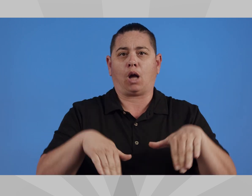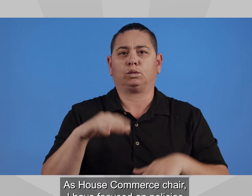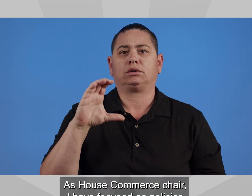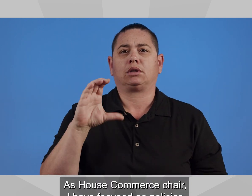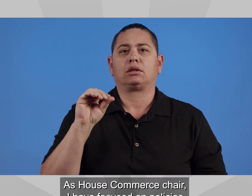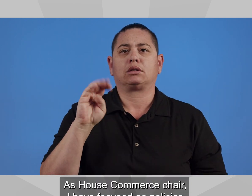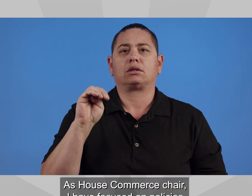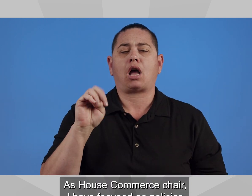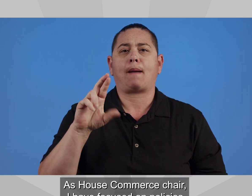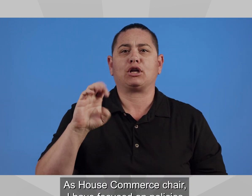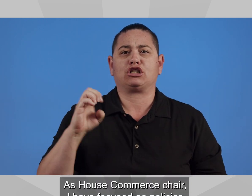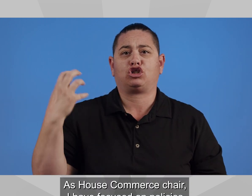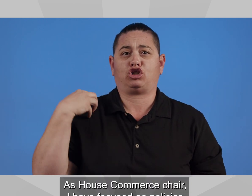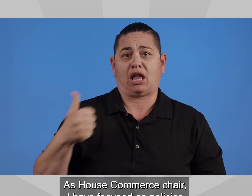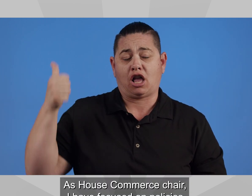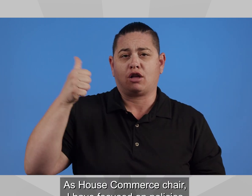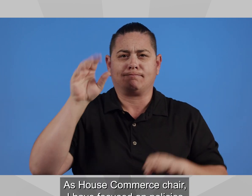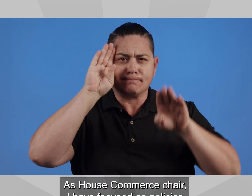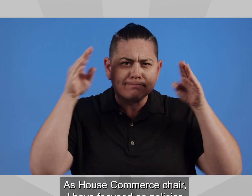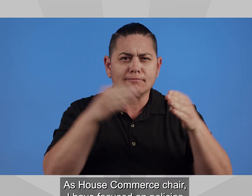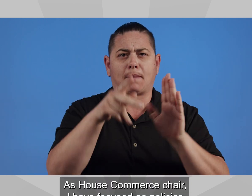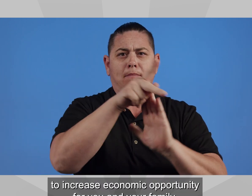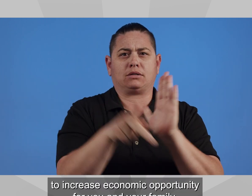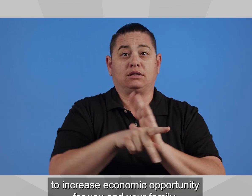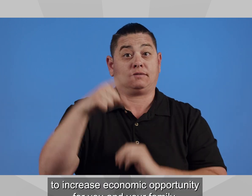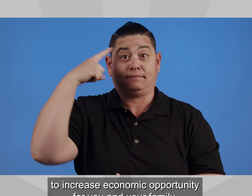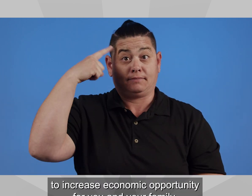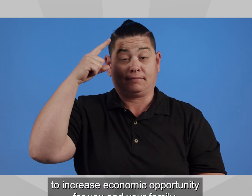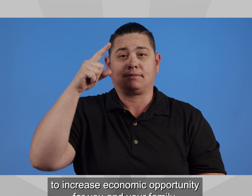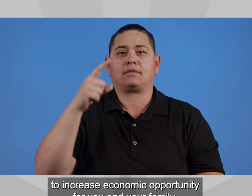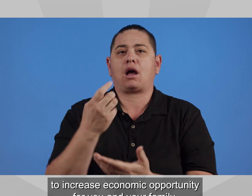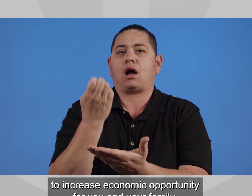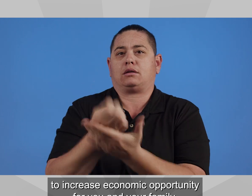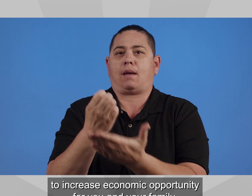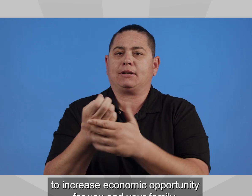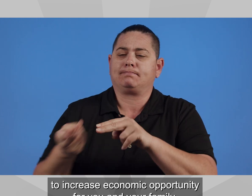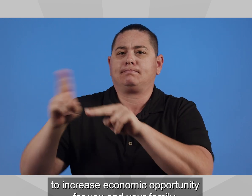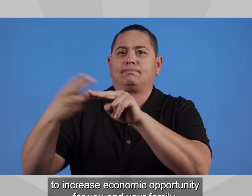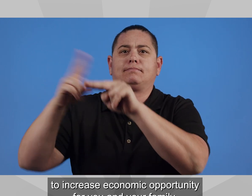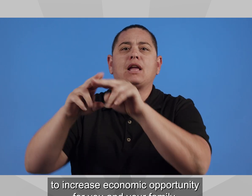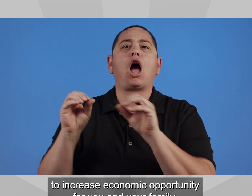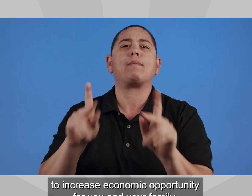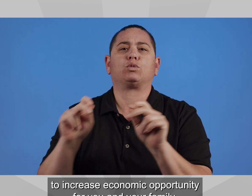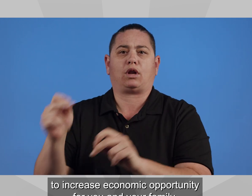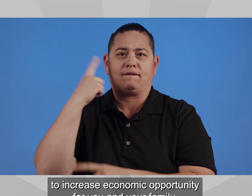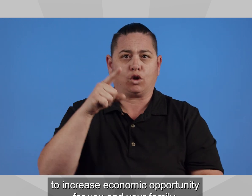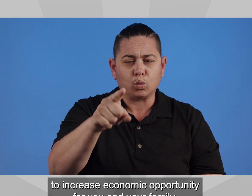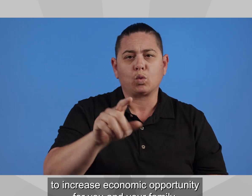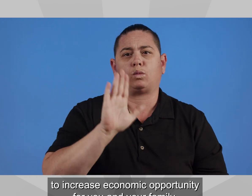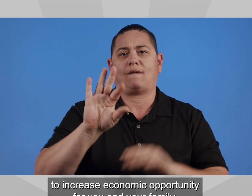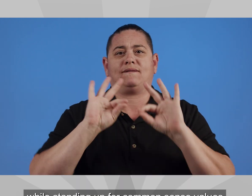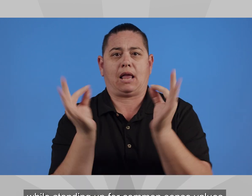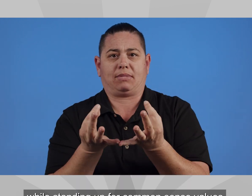As House Commerce Chair, I have focused on policies to increase economic opportunity for you and your family,